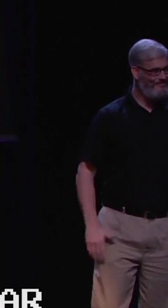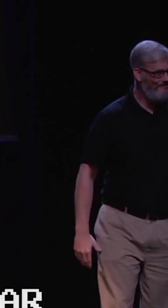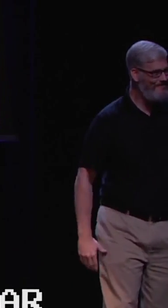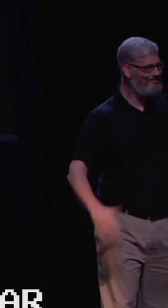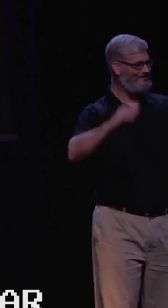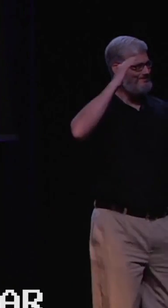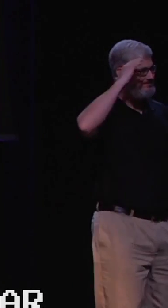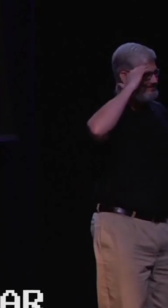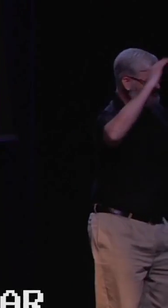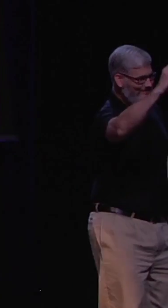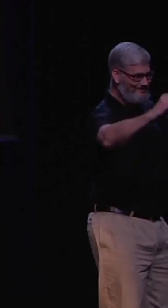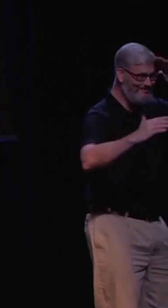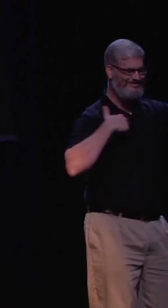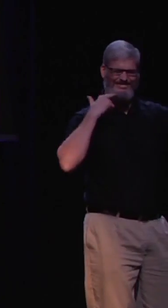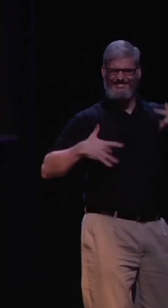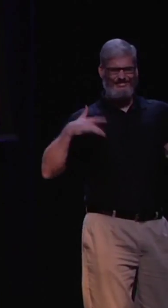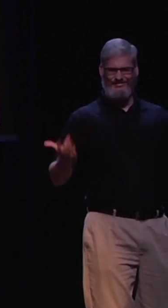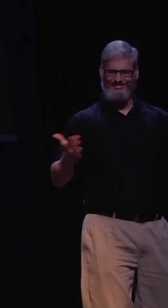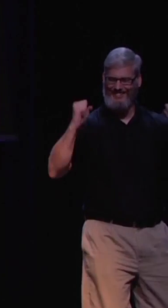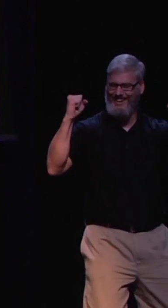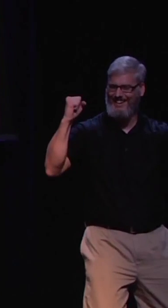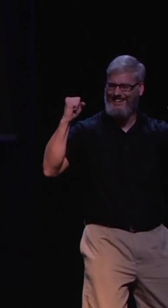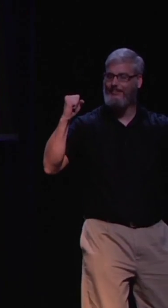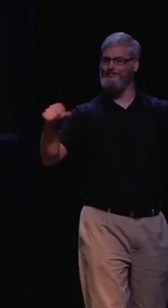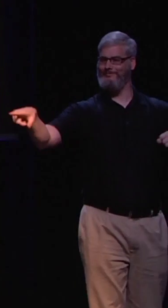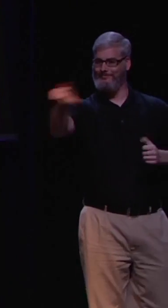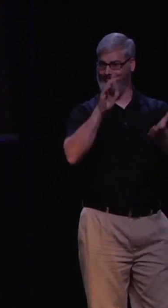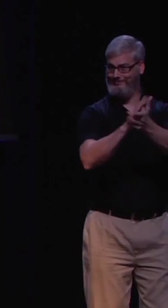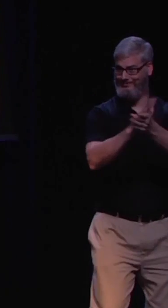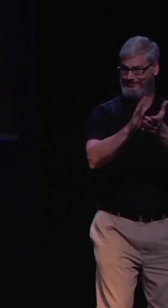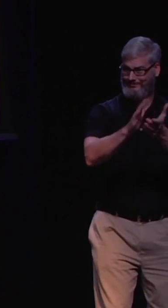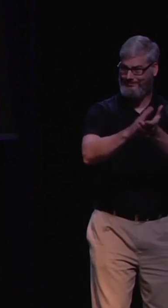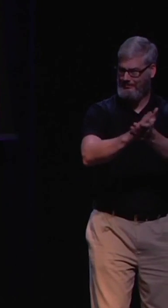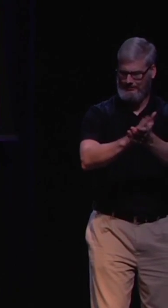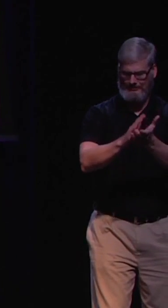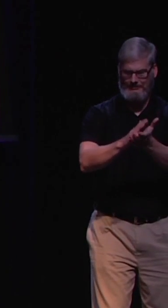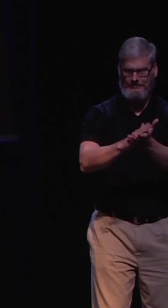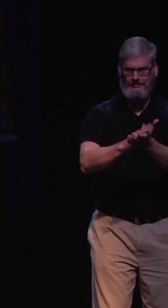All right, hello, everybody out in the crowd. I'm really excited to be here today. so a